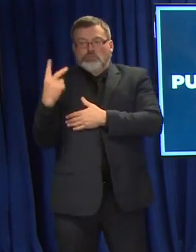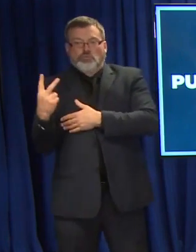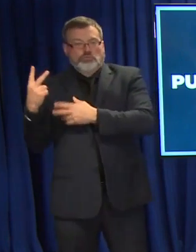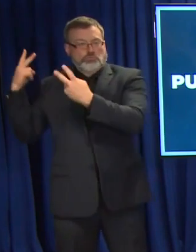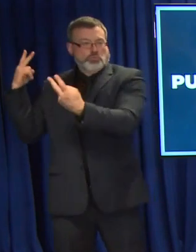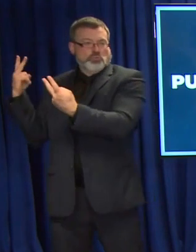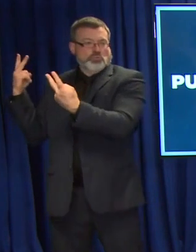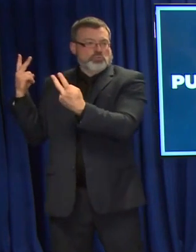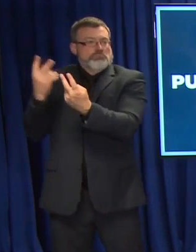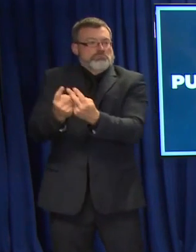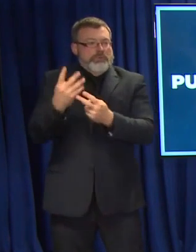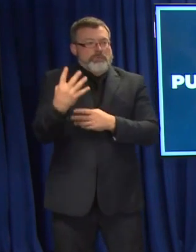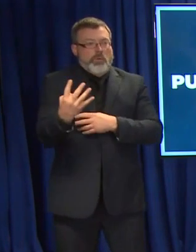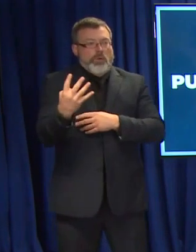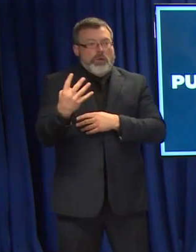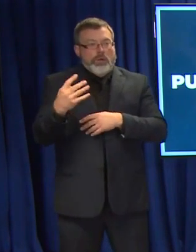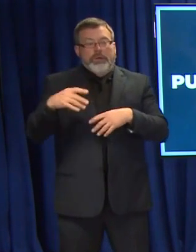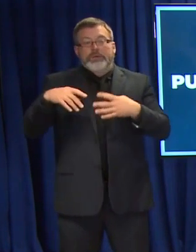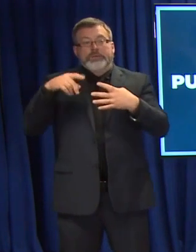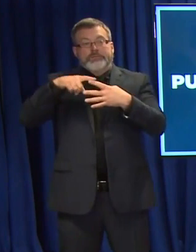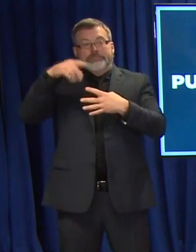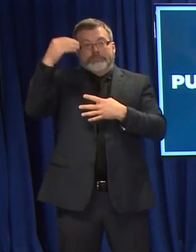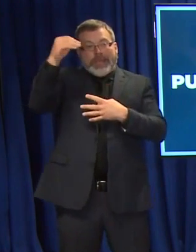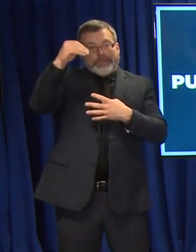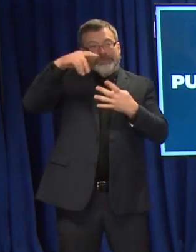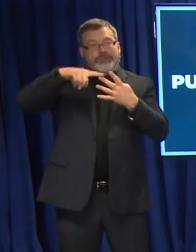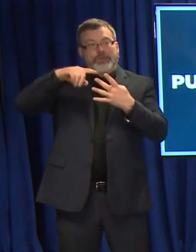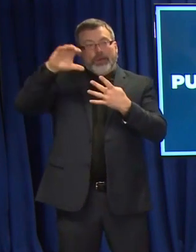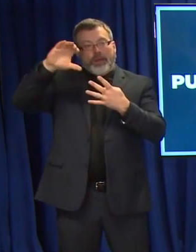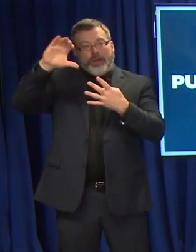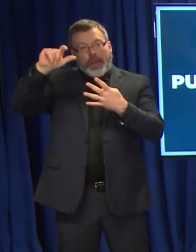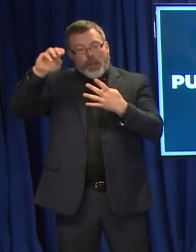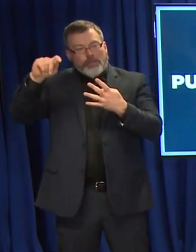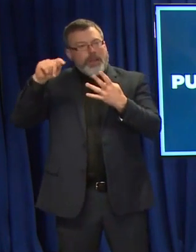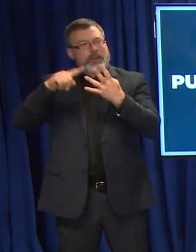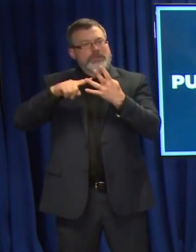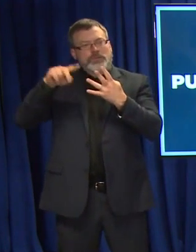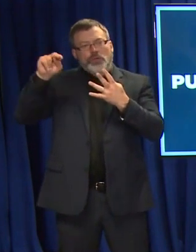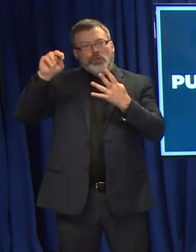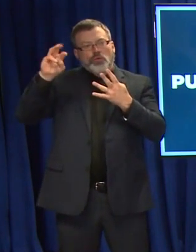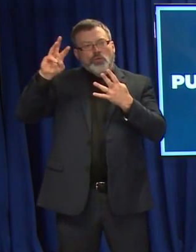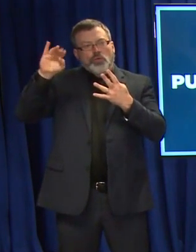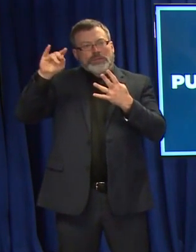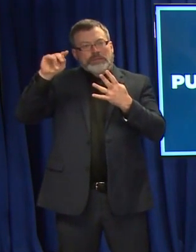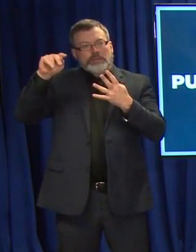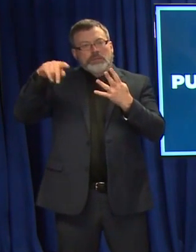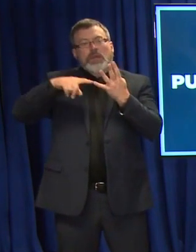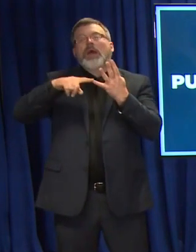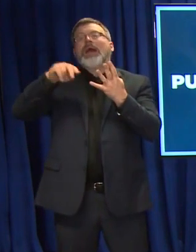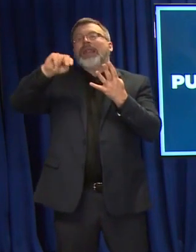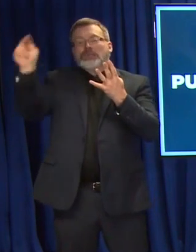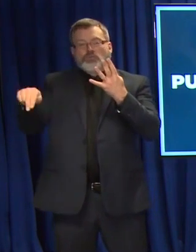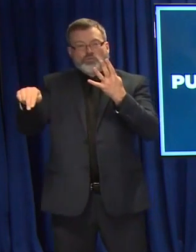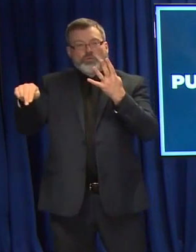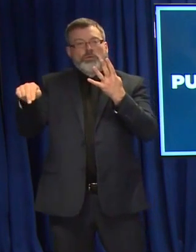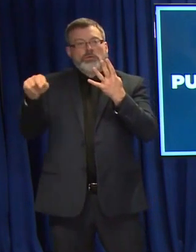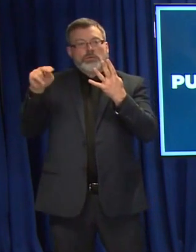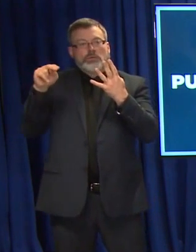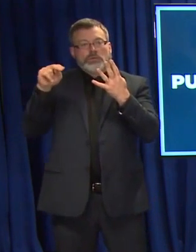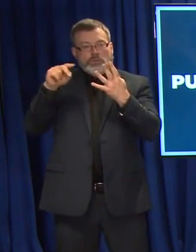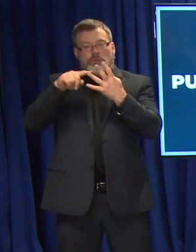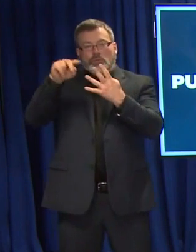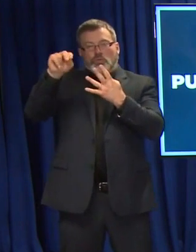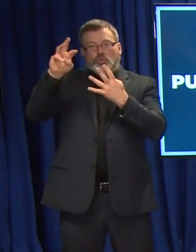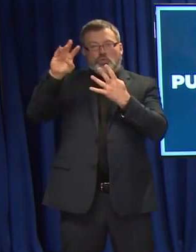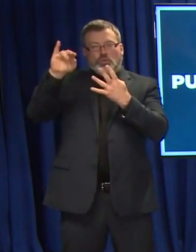and Newington. In the last week and a half, we've tested over 2,300 people at those four